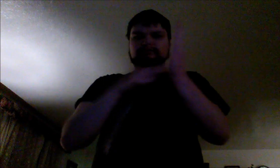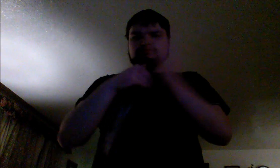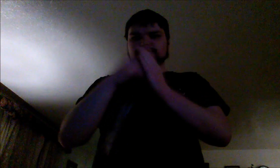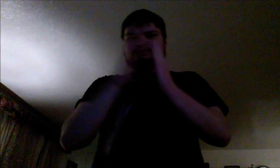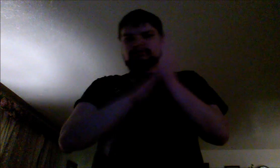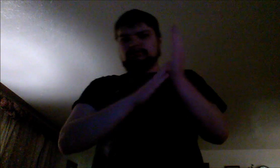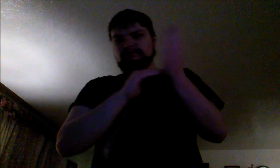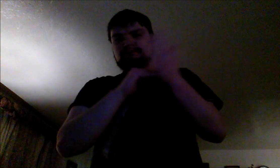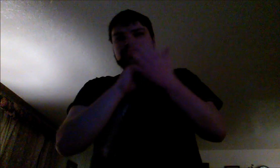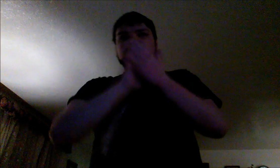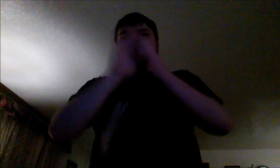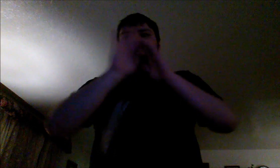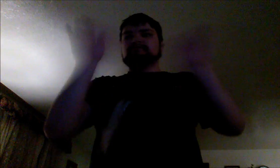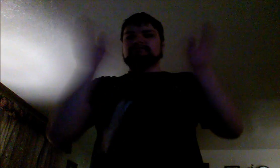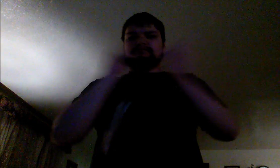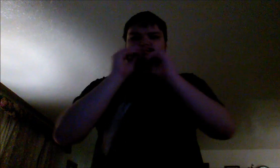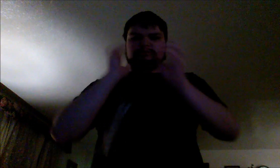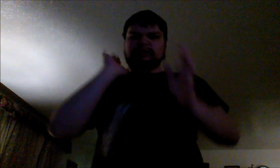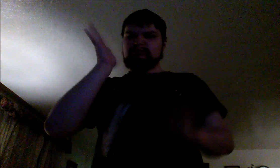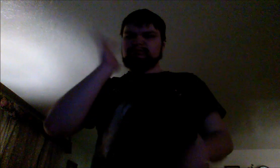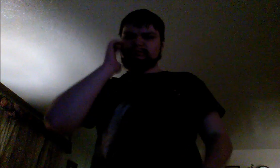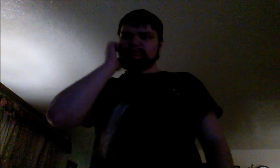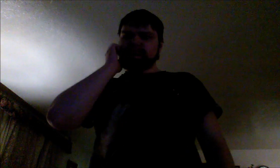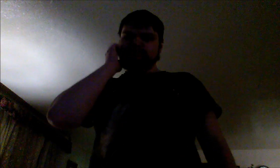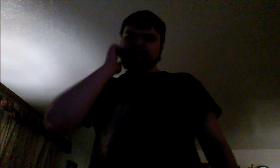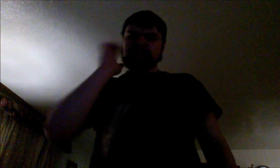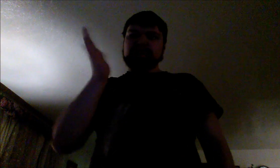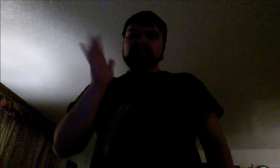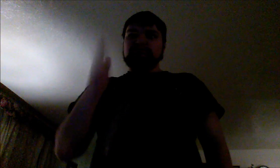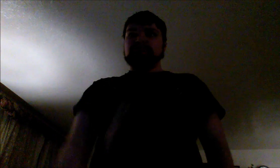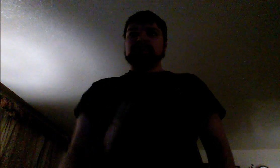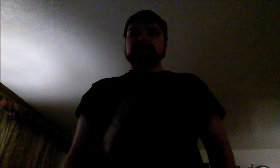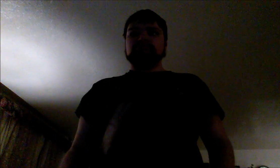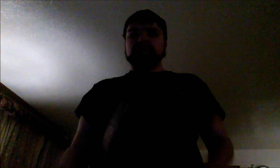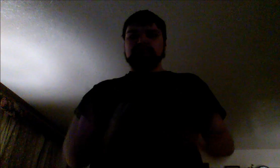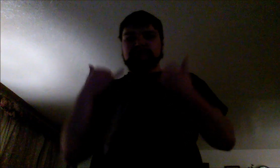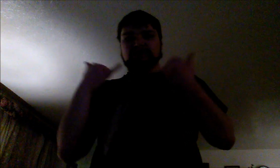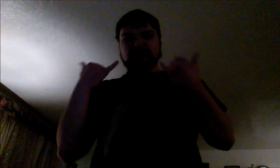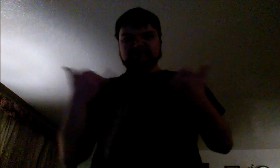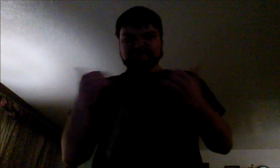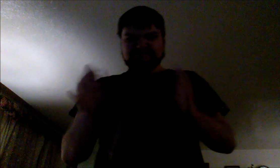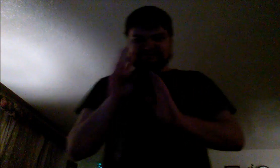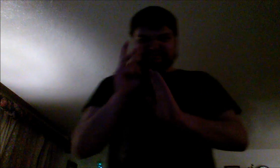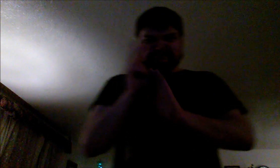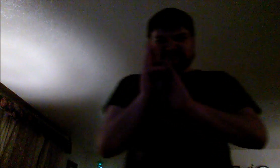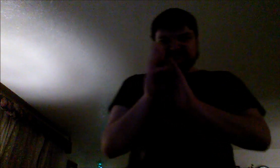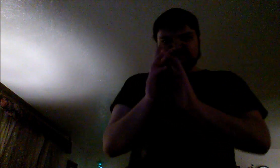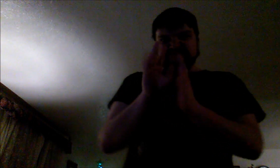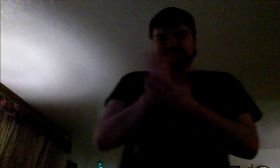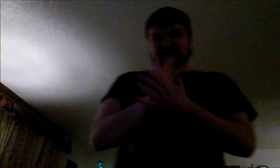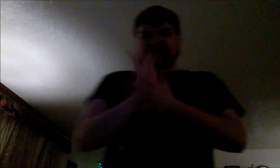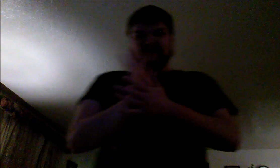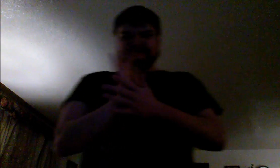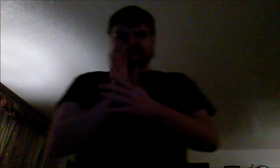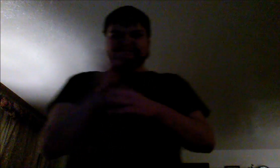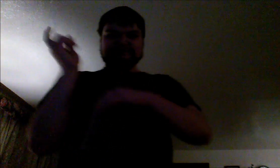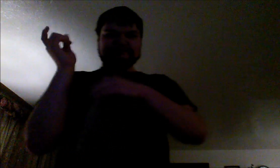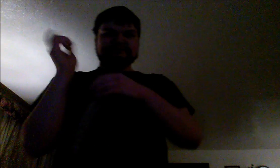Arcee goes back to his snitch, Dennis France, and asks him to go undercover. Dennis was reluctant at first,